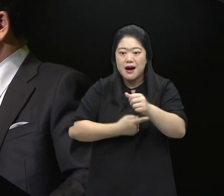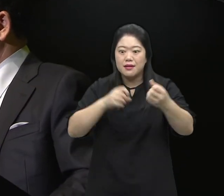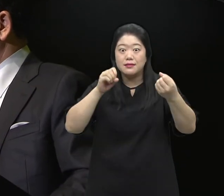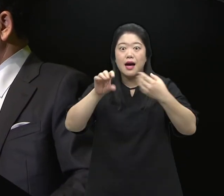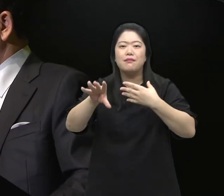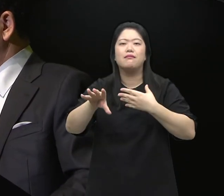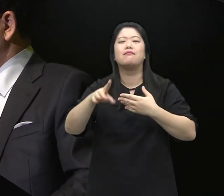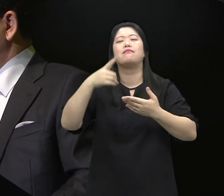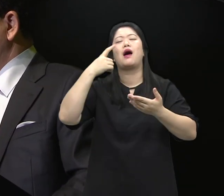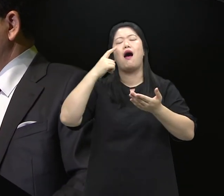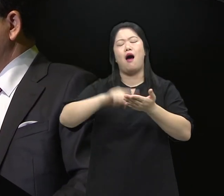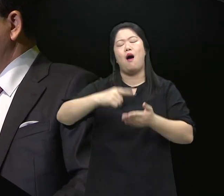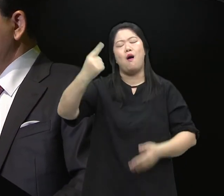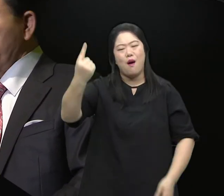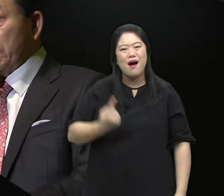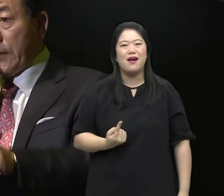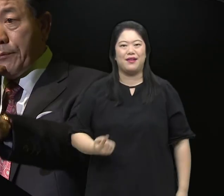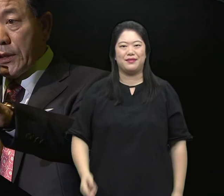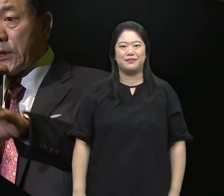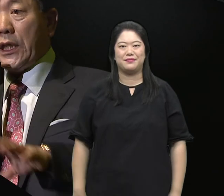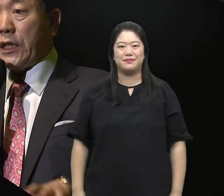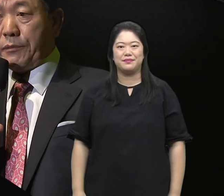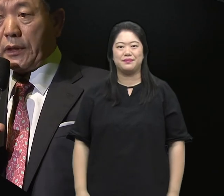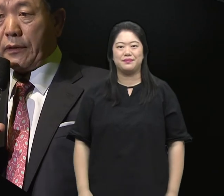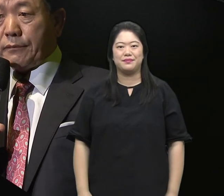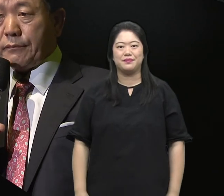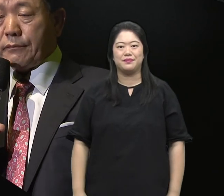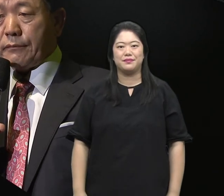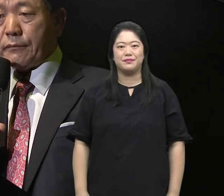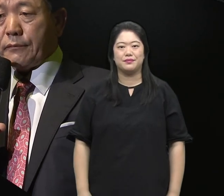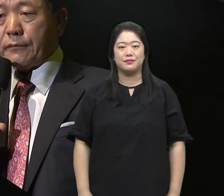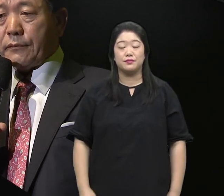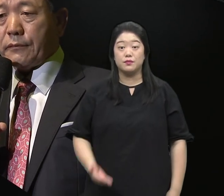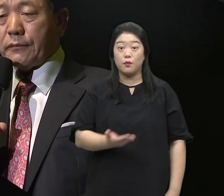the answers come Remnants, you must do that